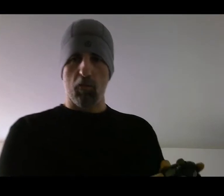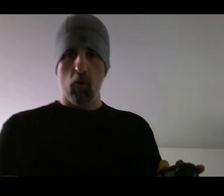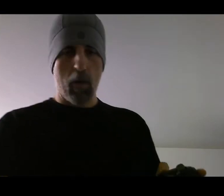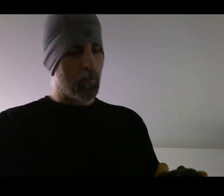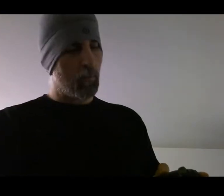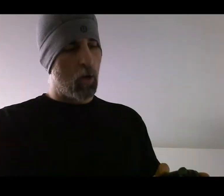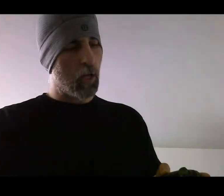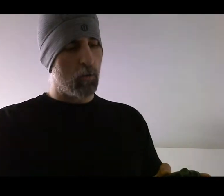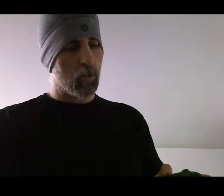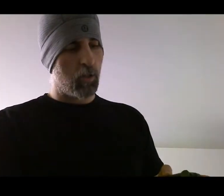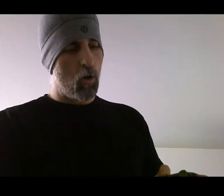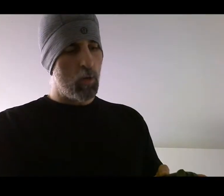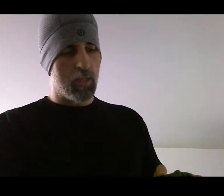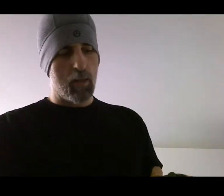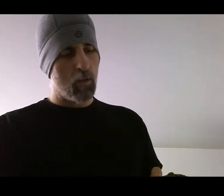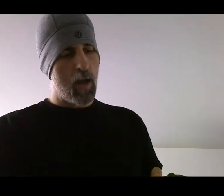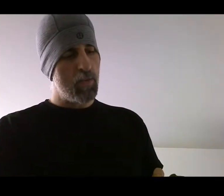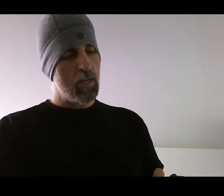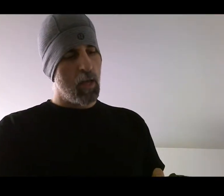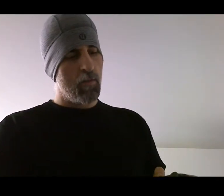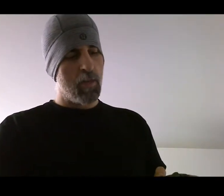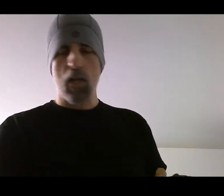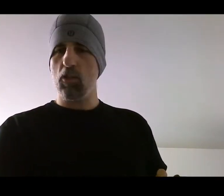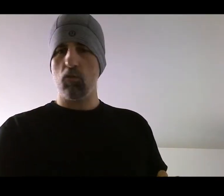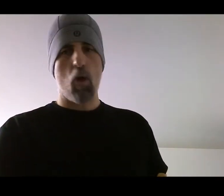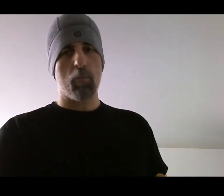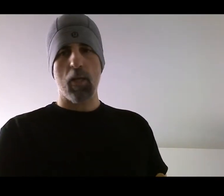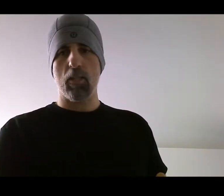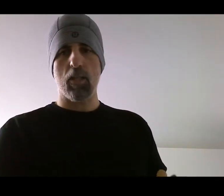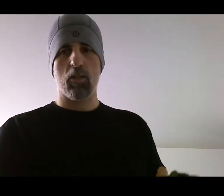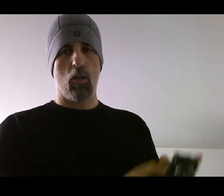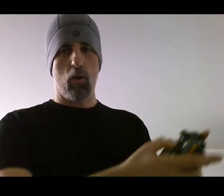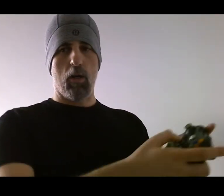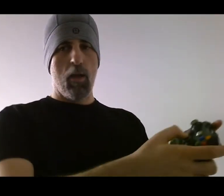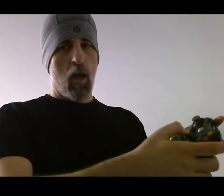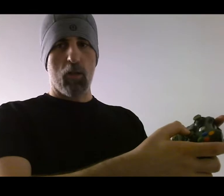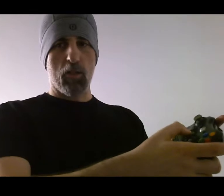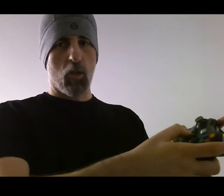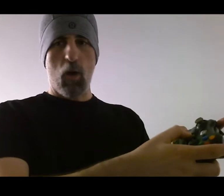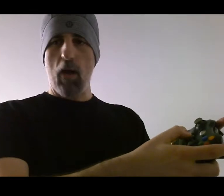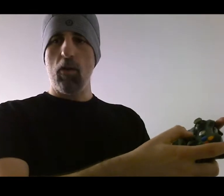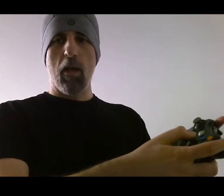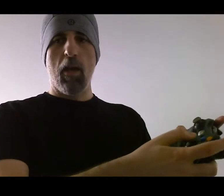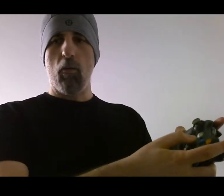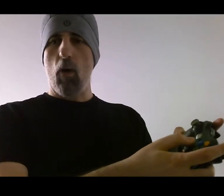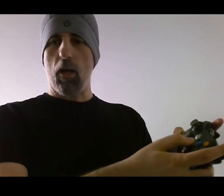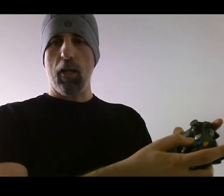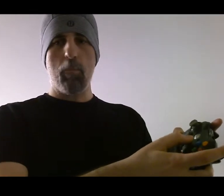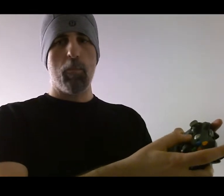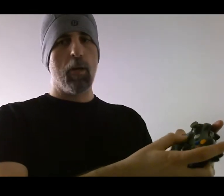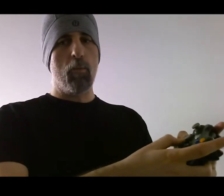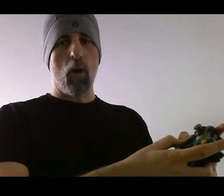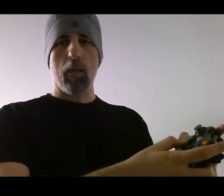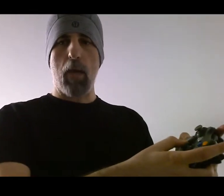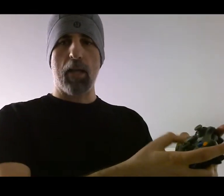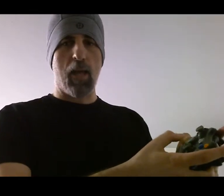throw my, my hook out slow and telegraph it, then I'll just rock my sticks slower. I'll just go out, rock it up and rock it back down.